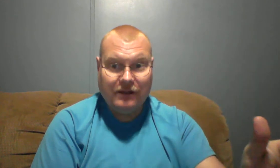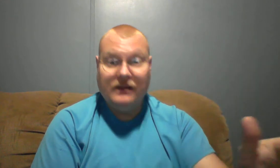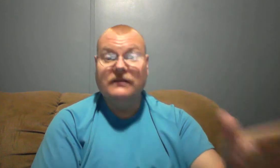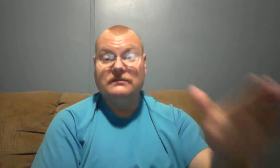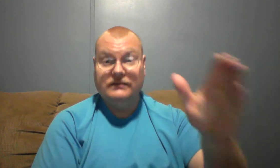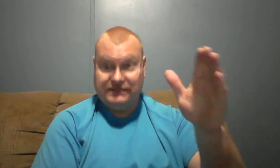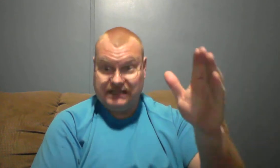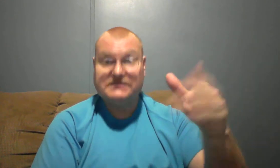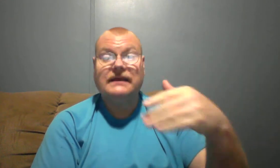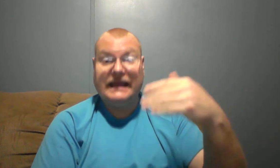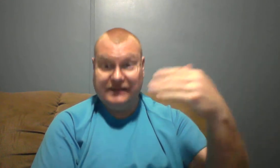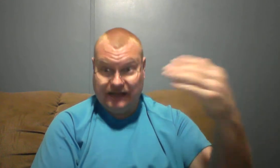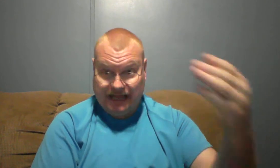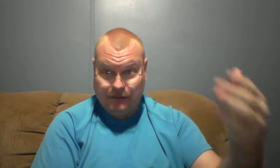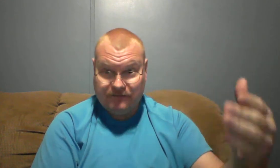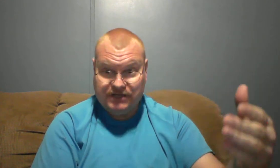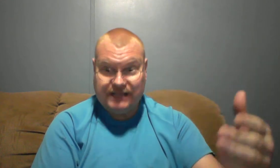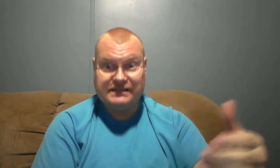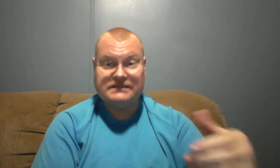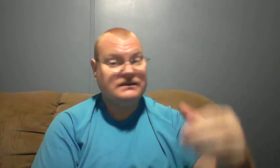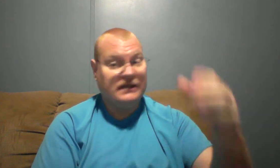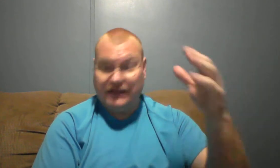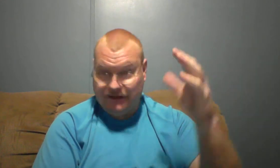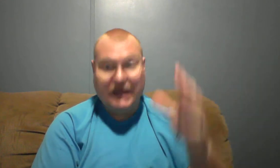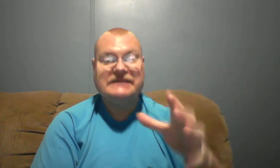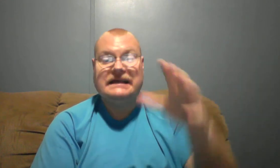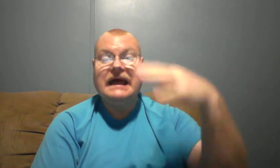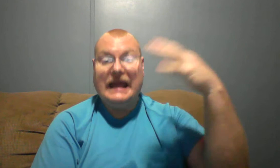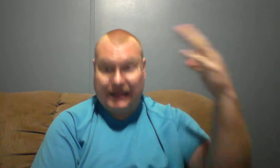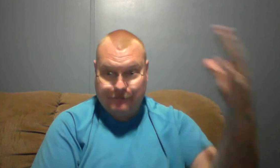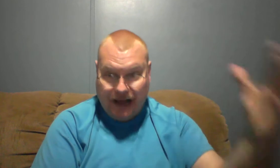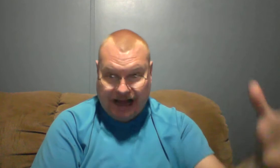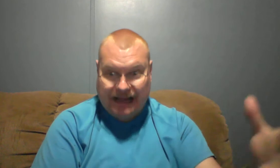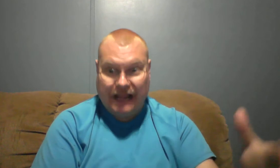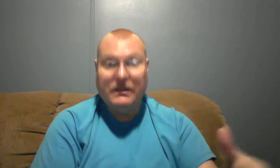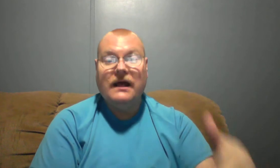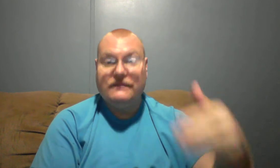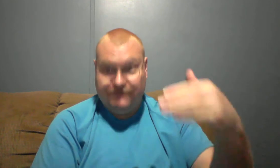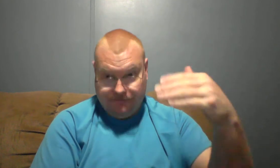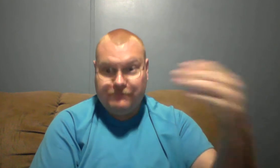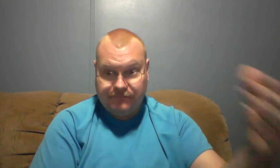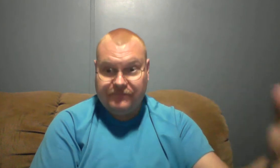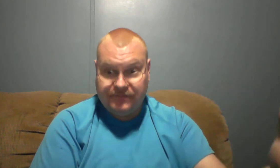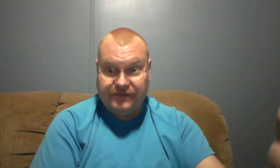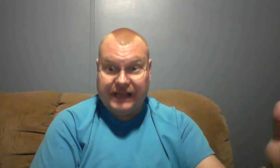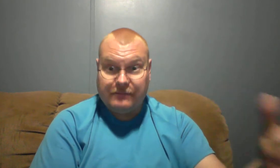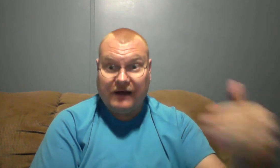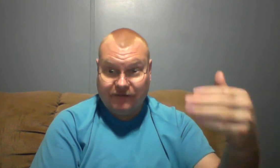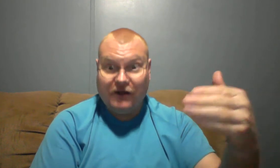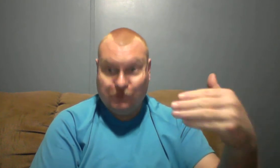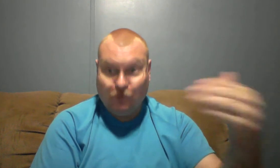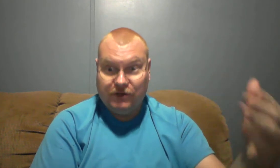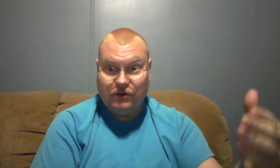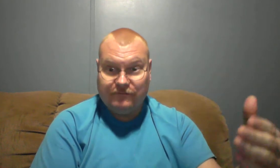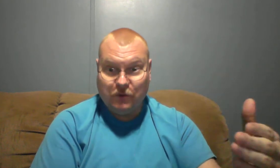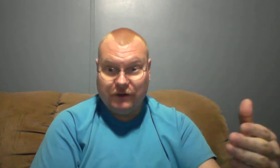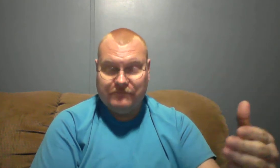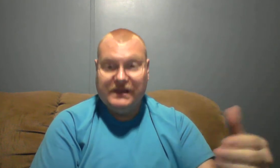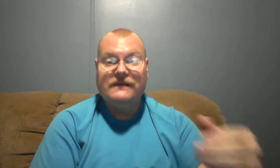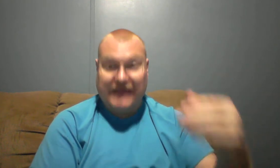he says, in the name of Jesus, you ask it in my name, then my father will do it for you. That